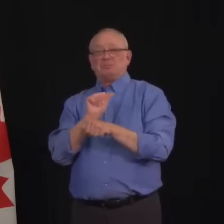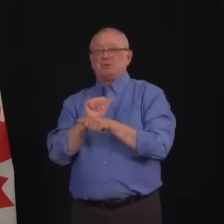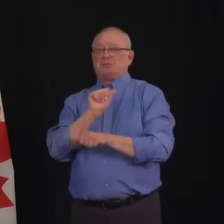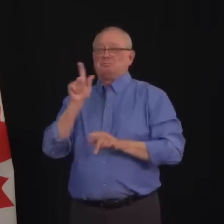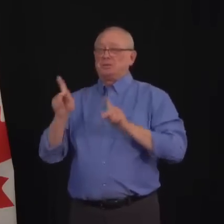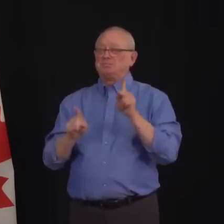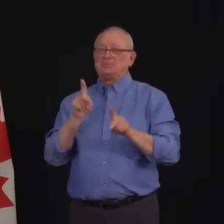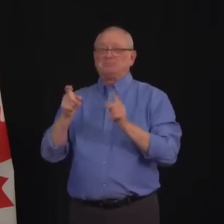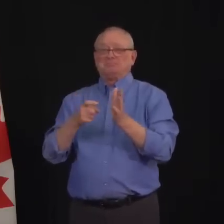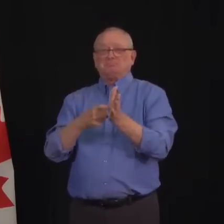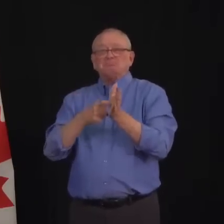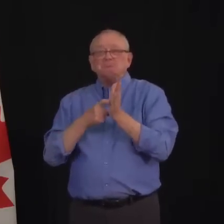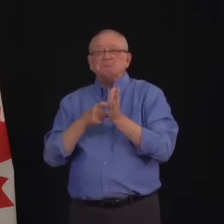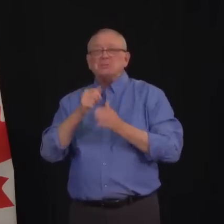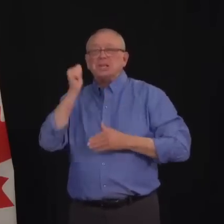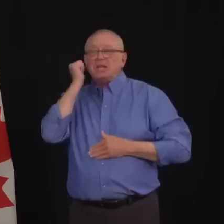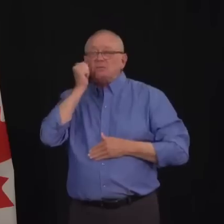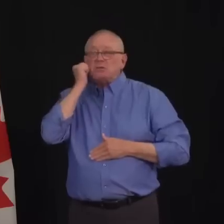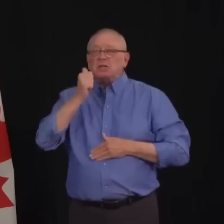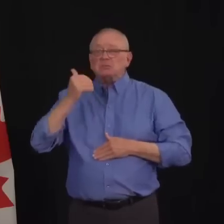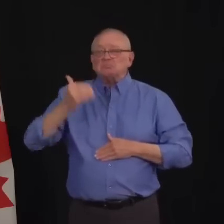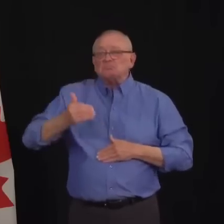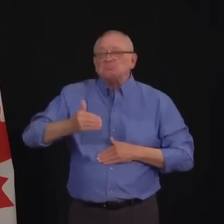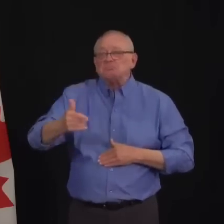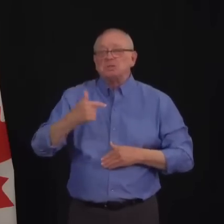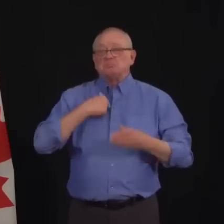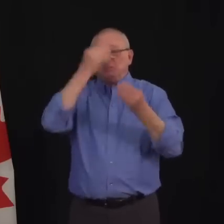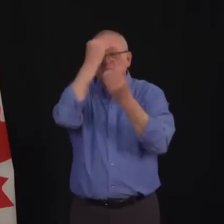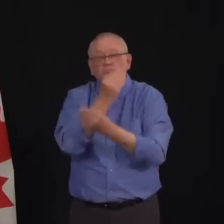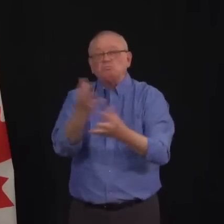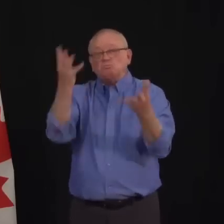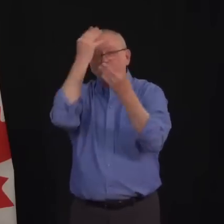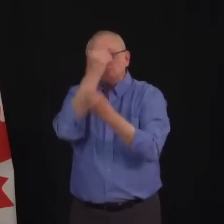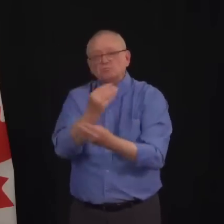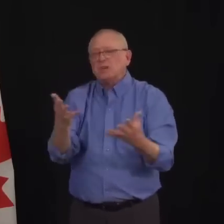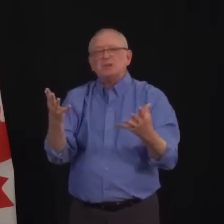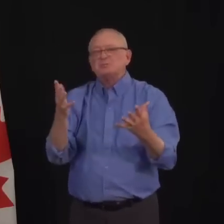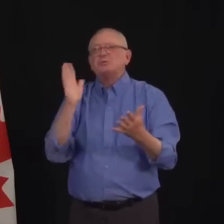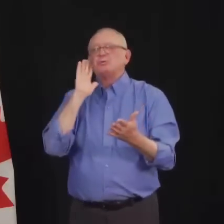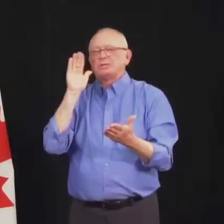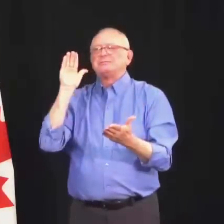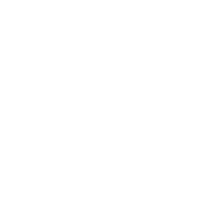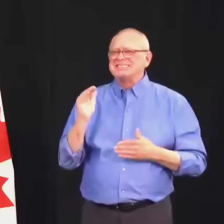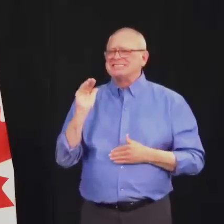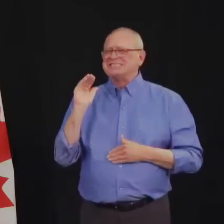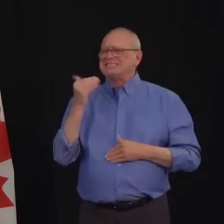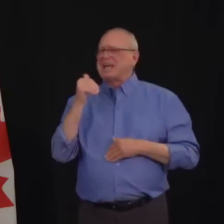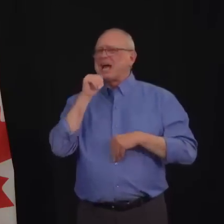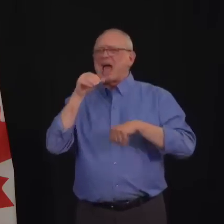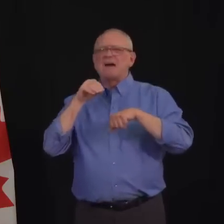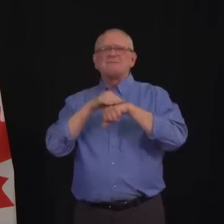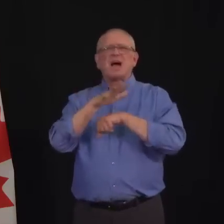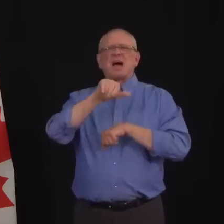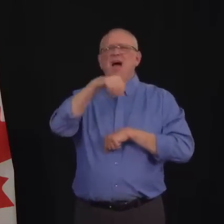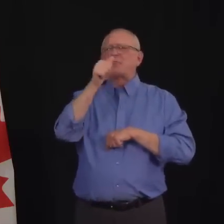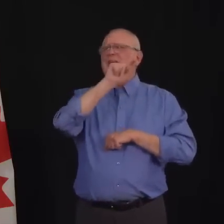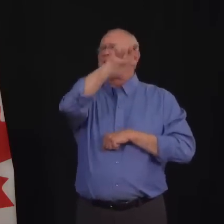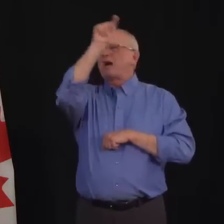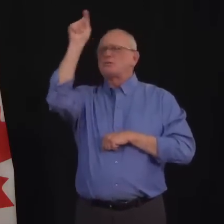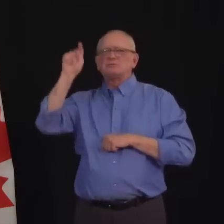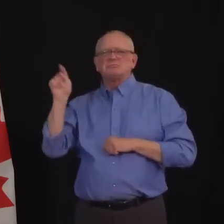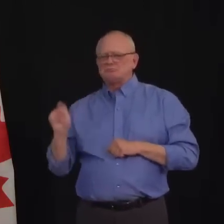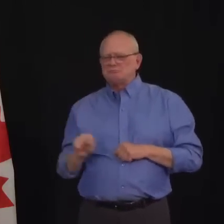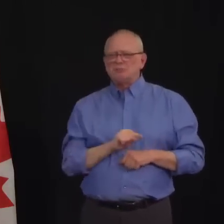This is because the onus is increasingly on all Albertans to protect each other. So what we've seen in Edmonton